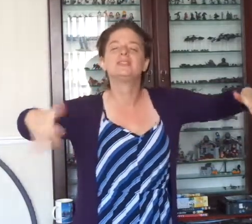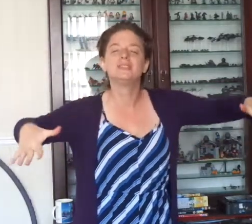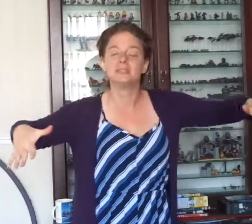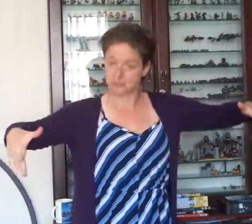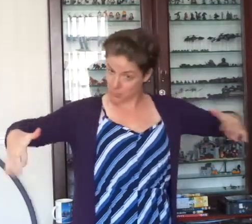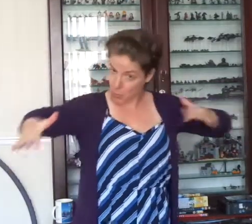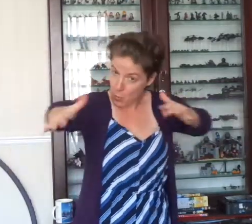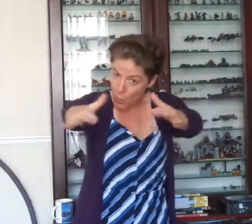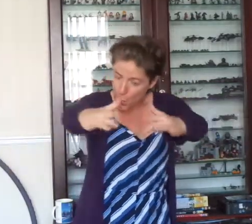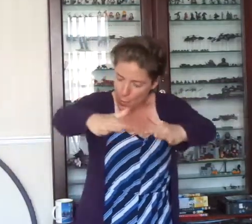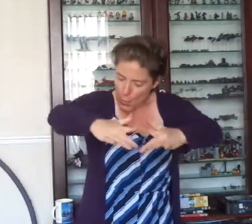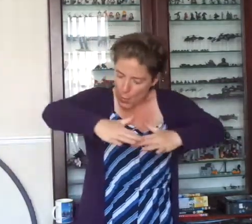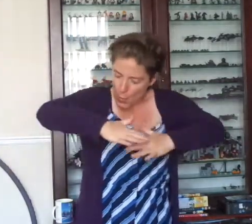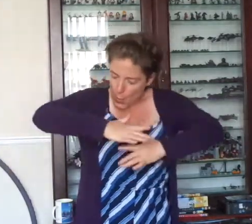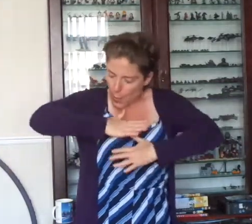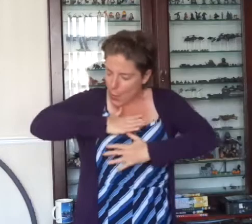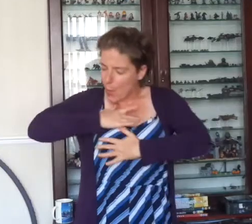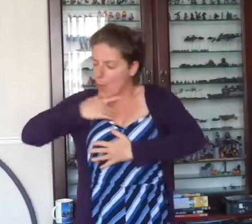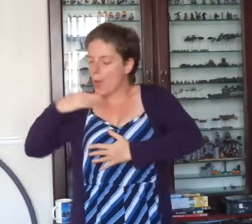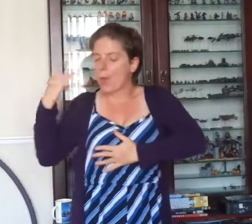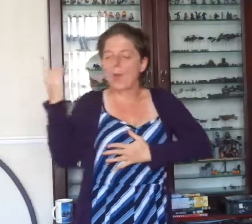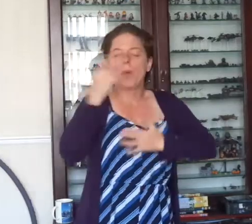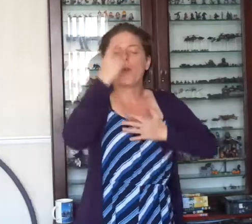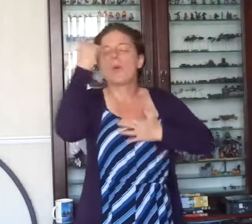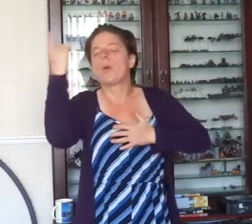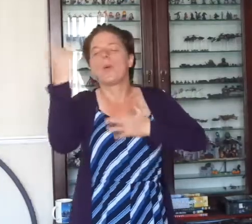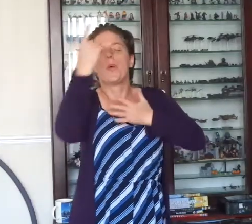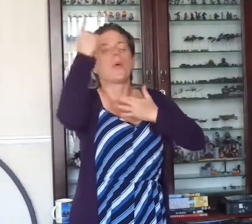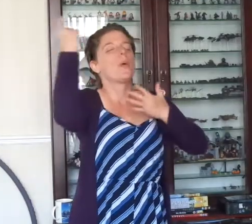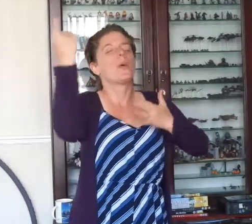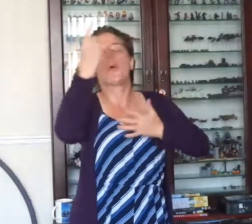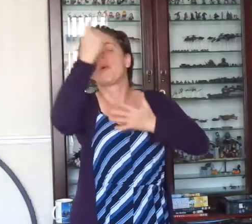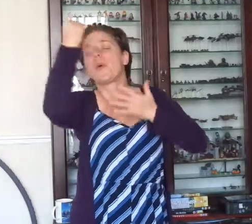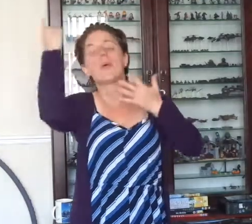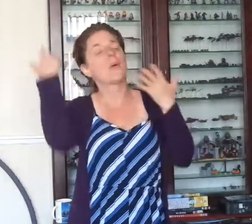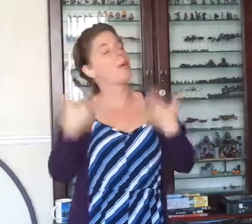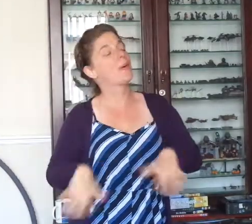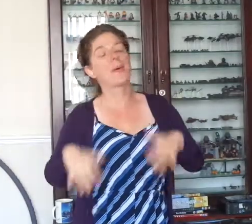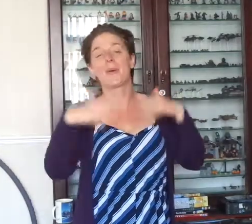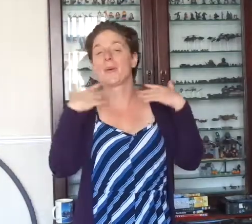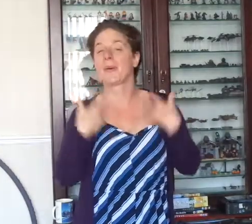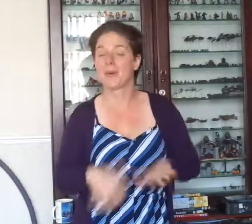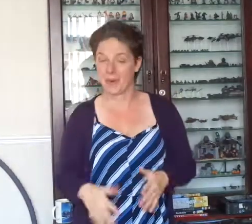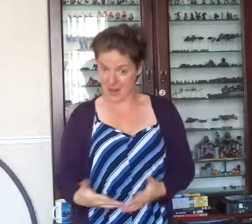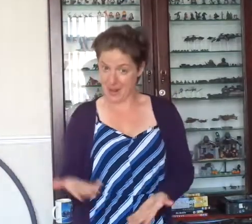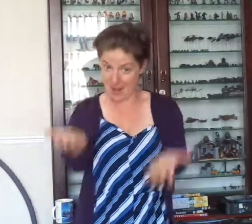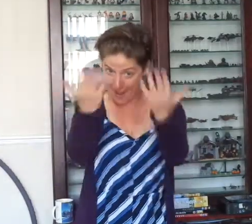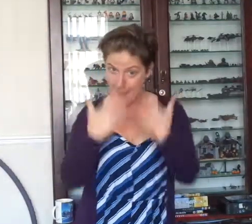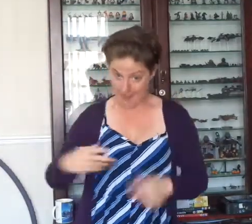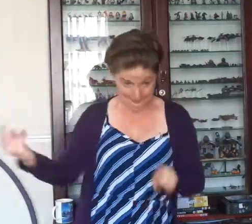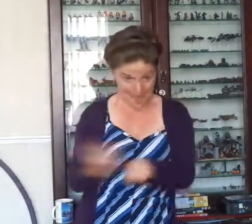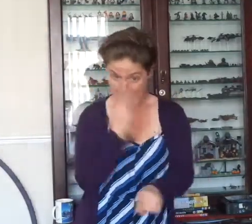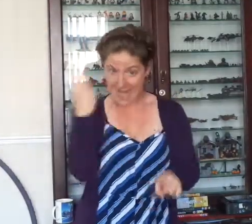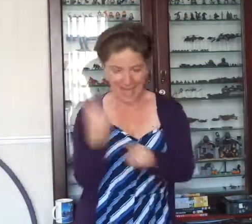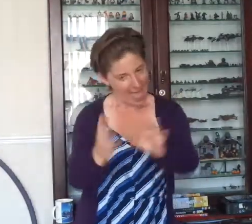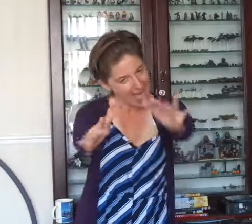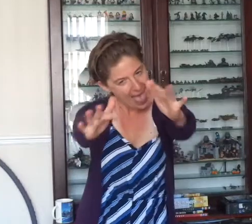You fill up my senses, come fill me again,